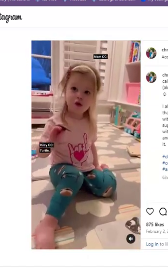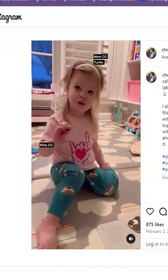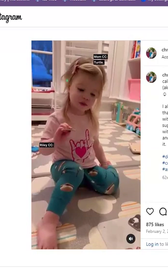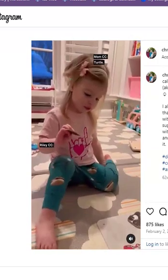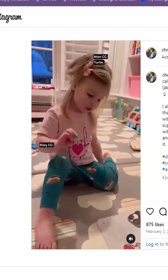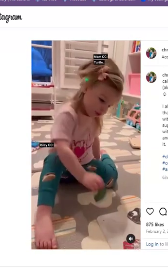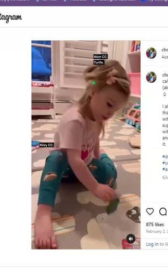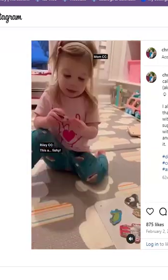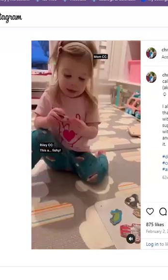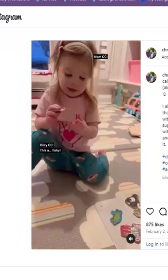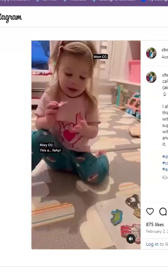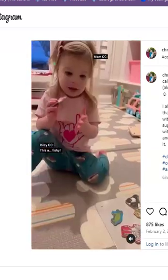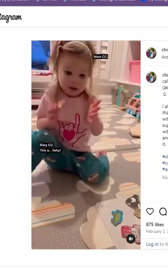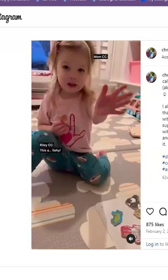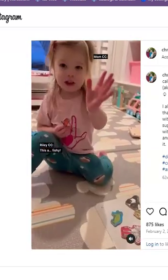turtle